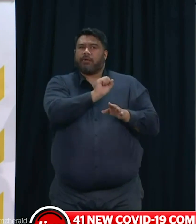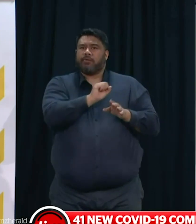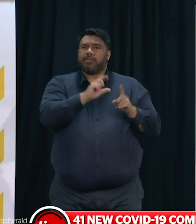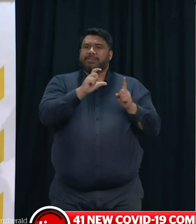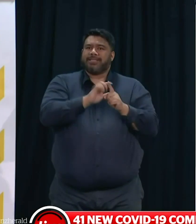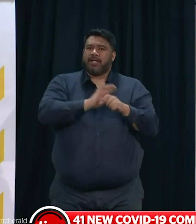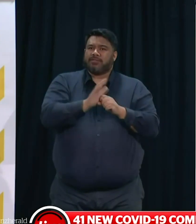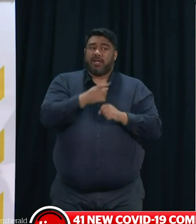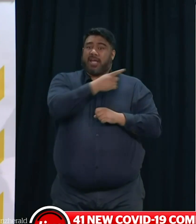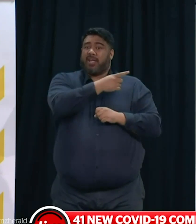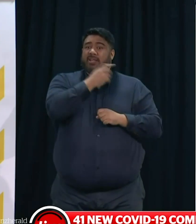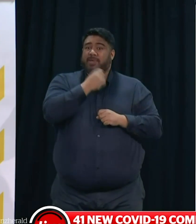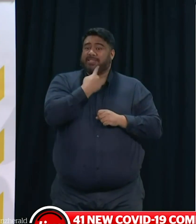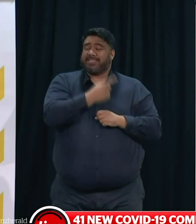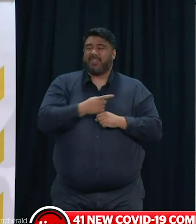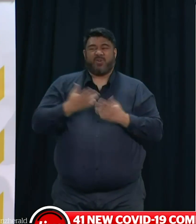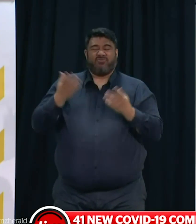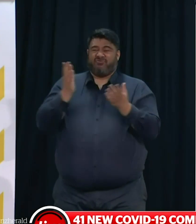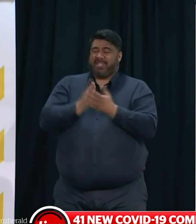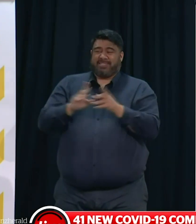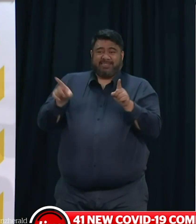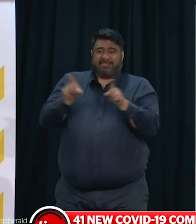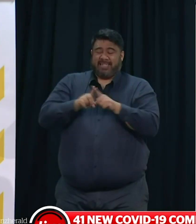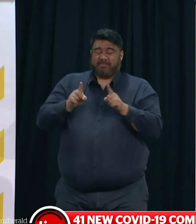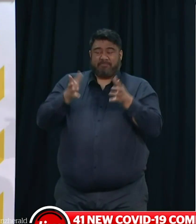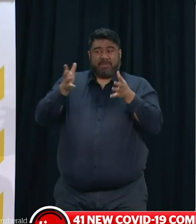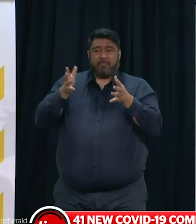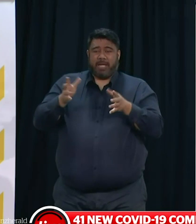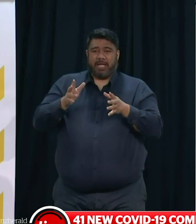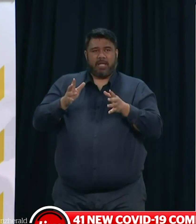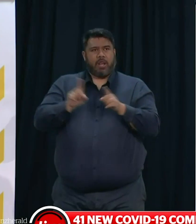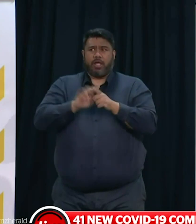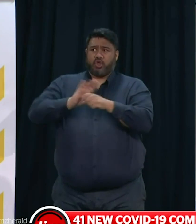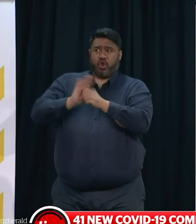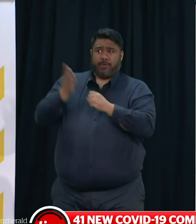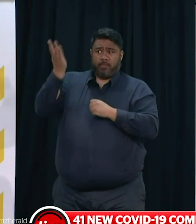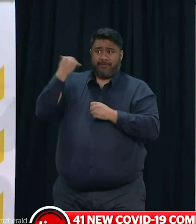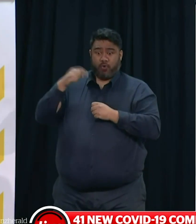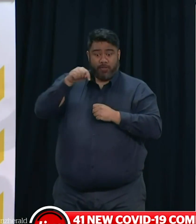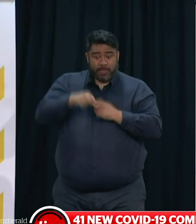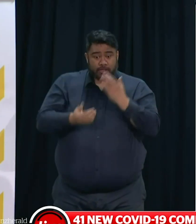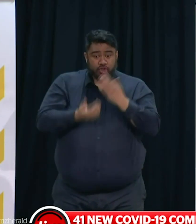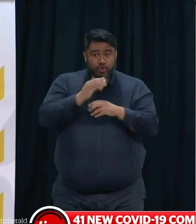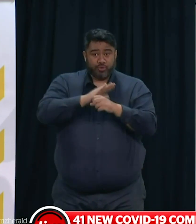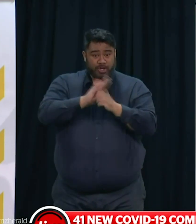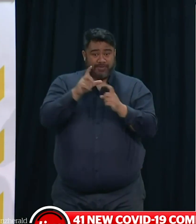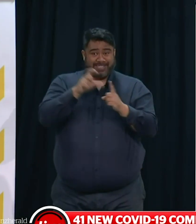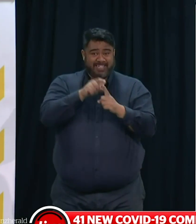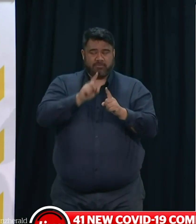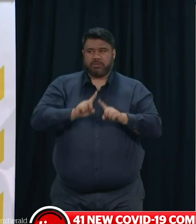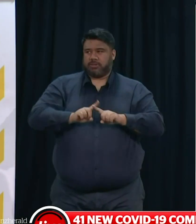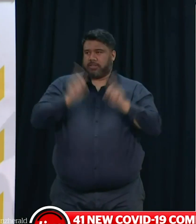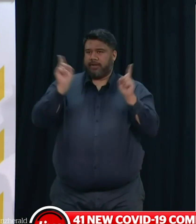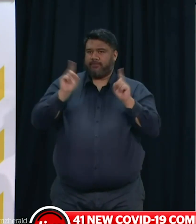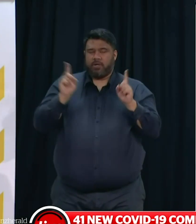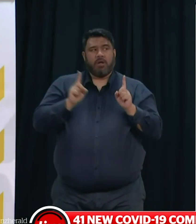like dealing with a whole new virus. That is our experience in New Zealand too. Delta is unlike our previous experience.